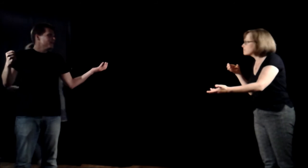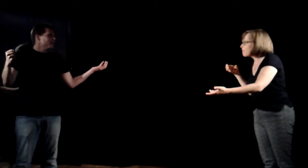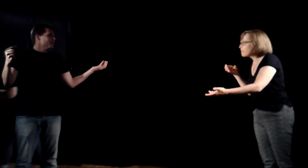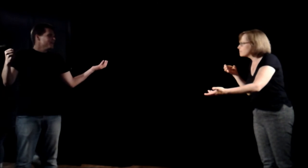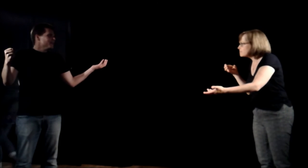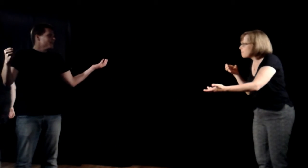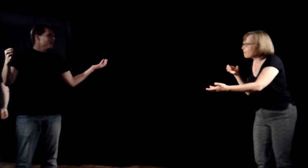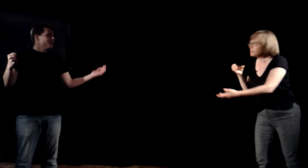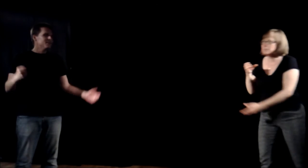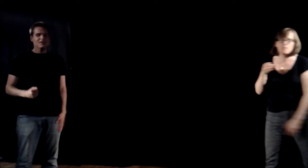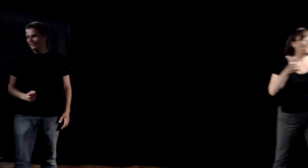I'll you.